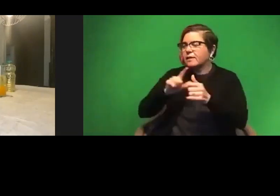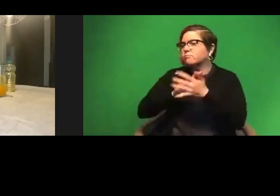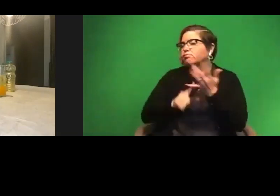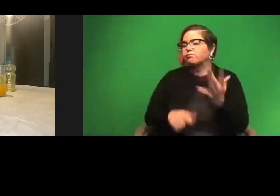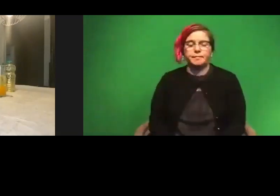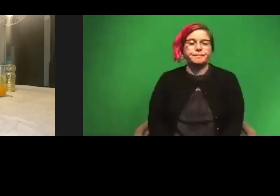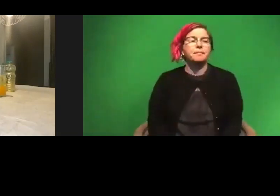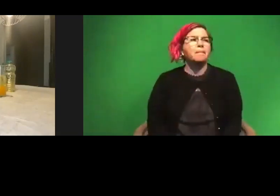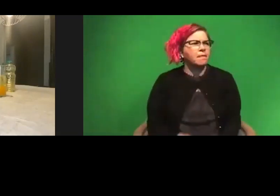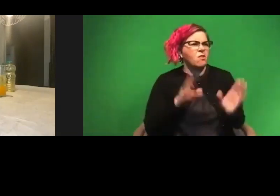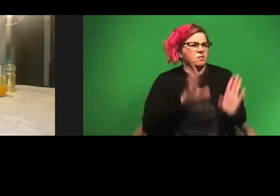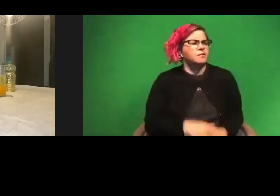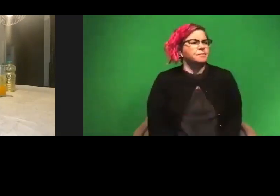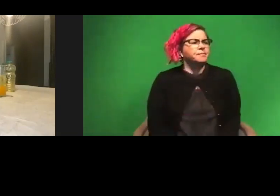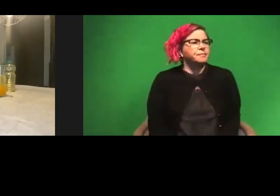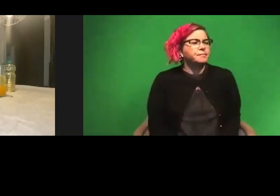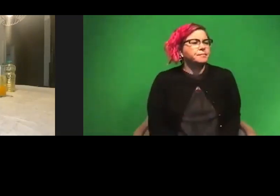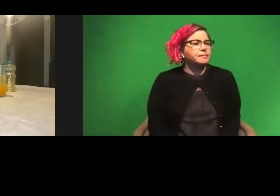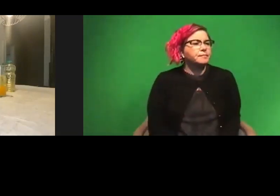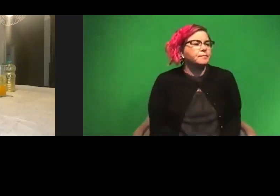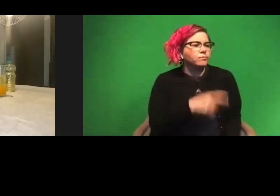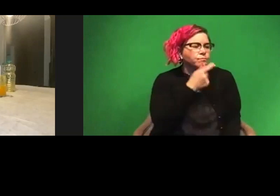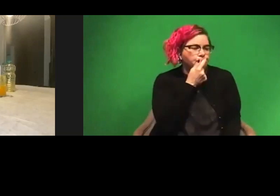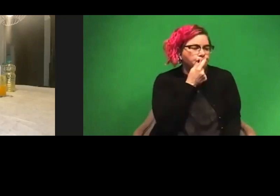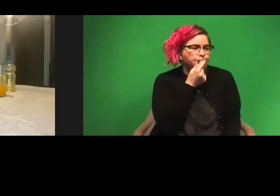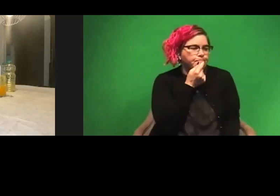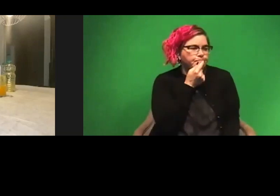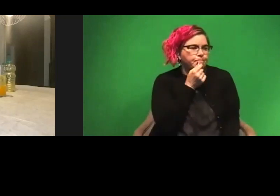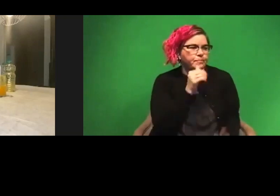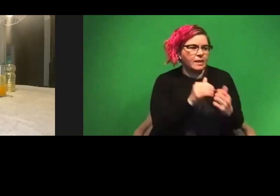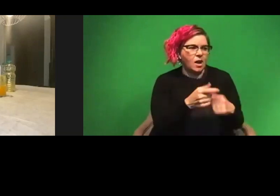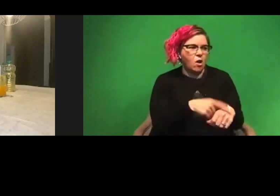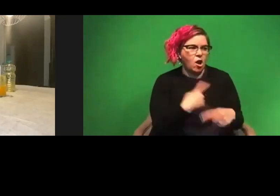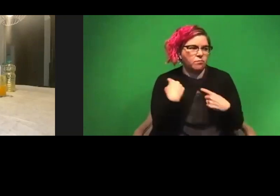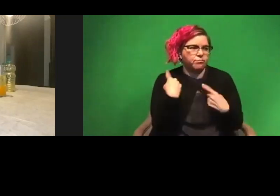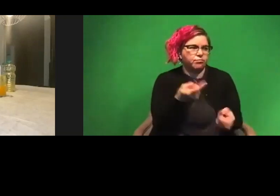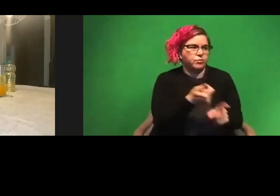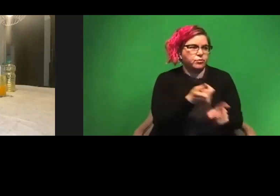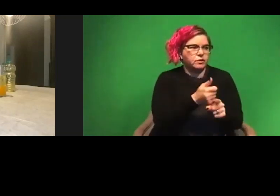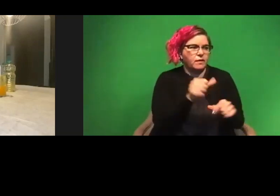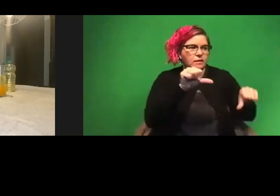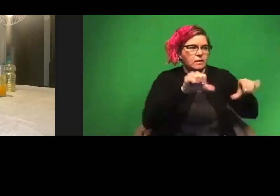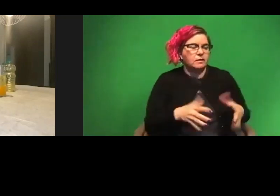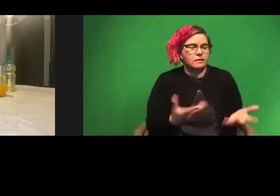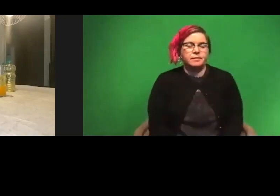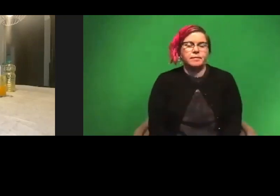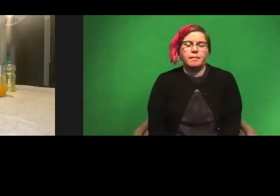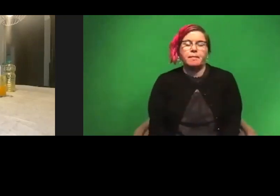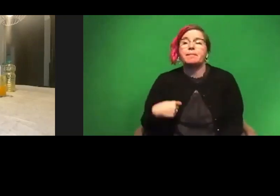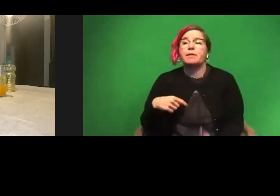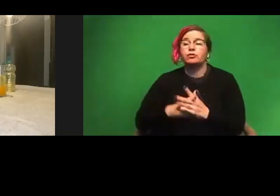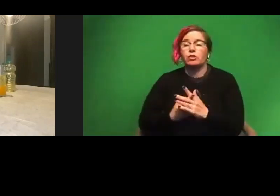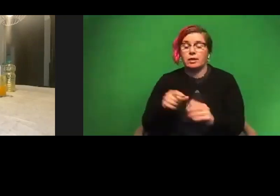Awesome. Um, let's see. Um, how long have you been a scientist now? So I started my